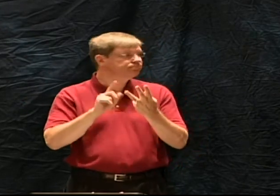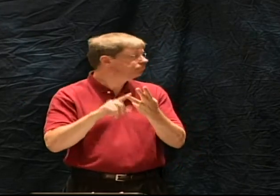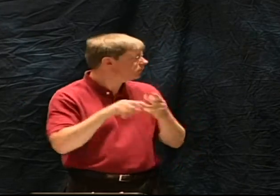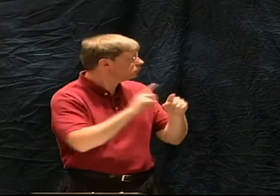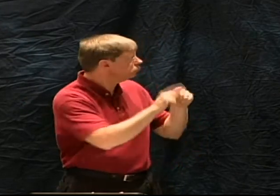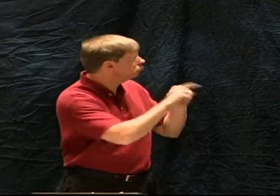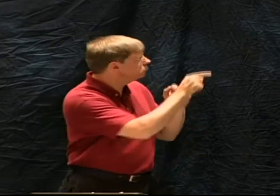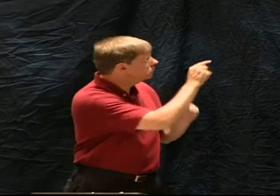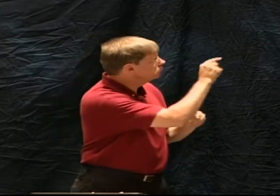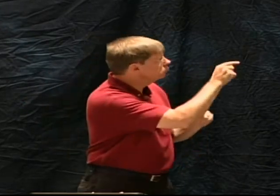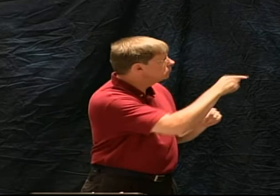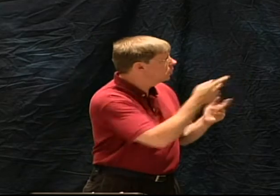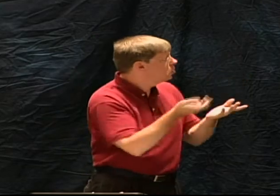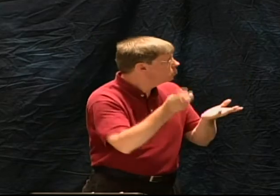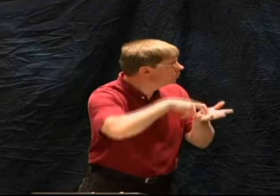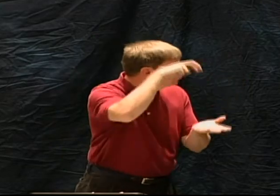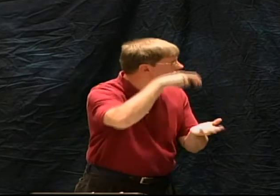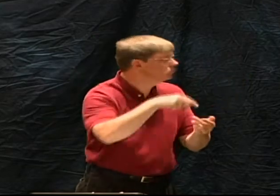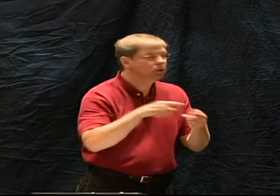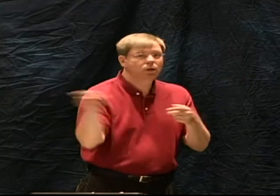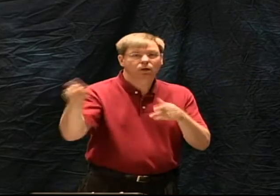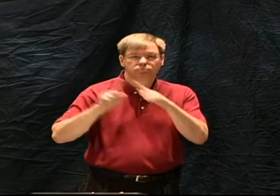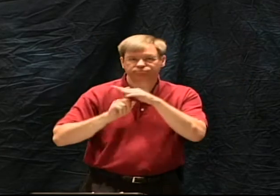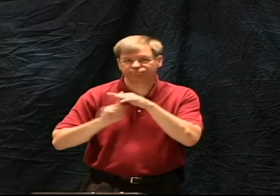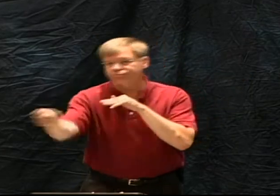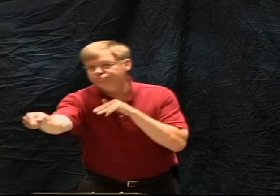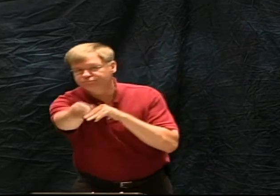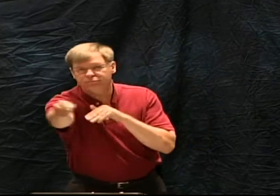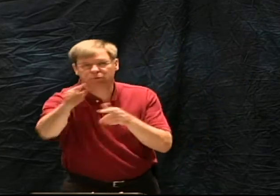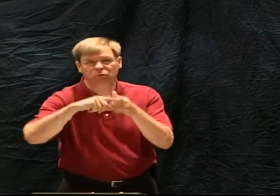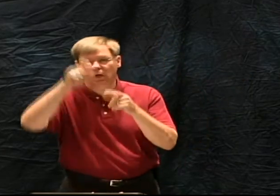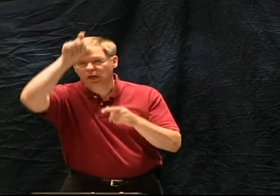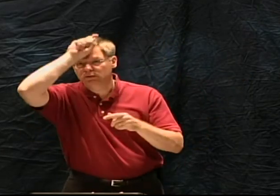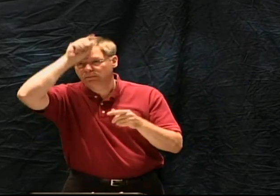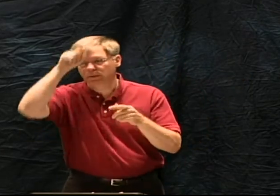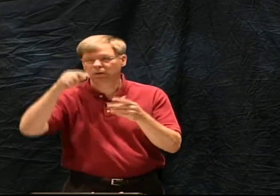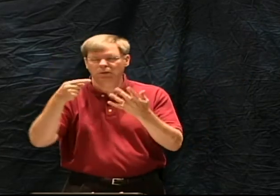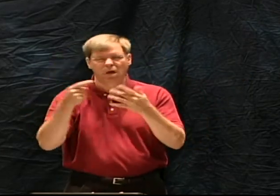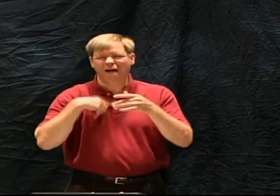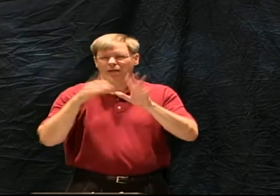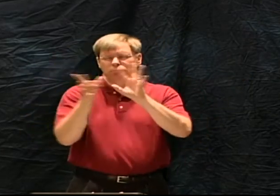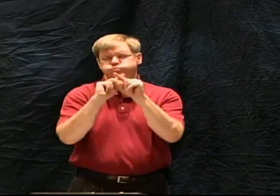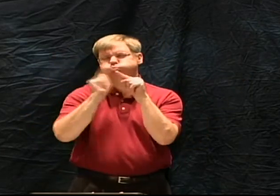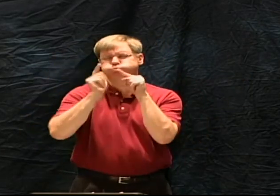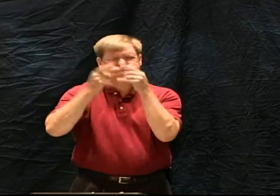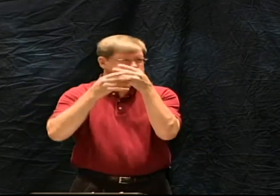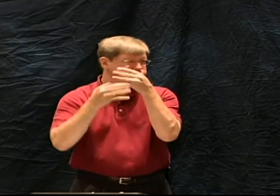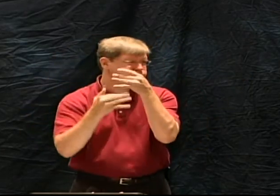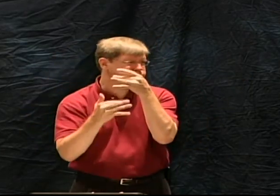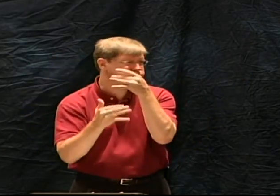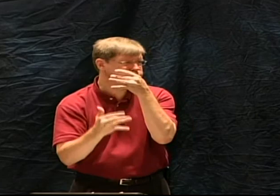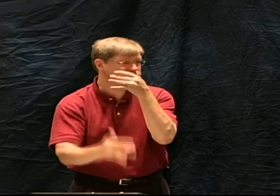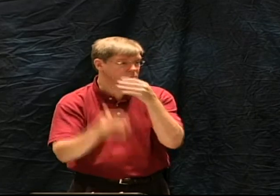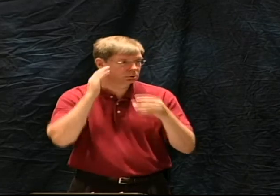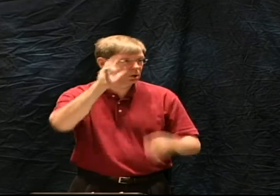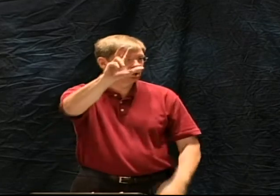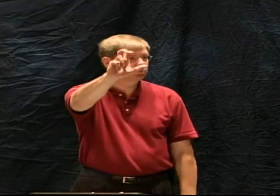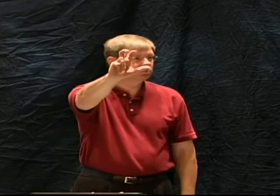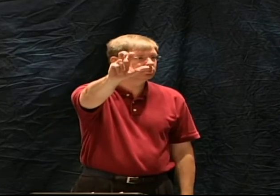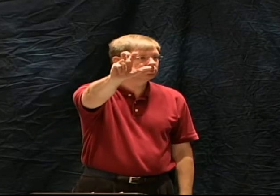in very accurate details such as his virgin birth the town of his birth the flight into egypt